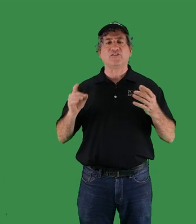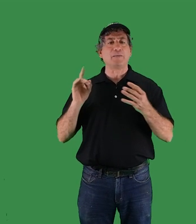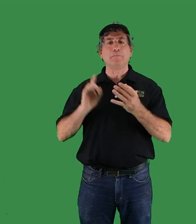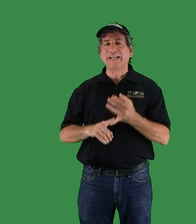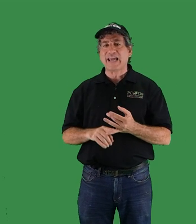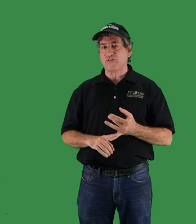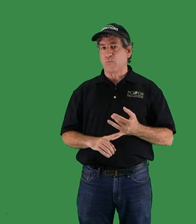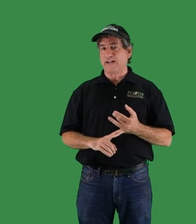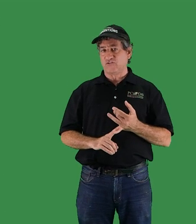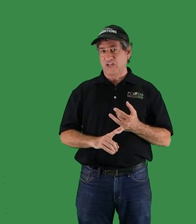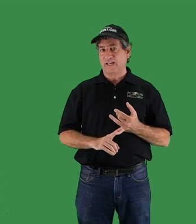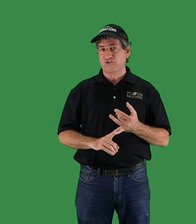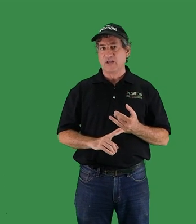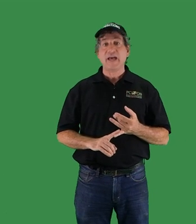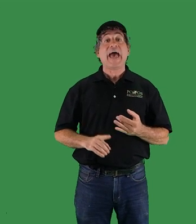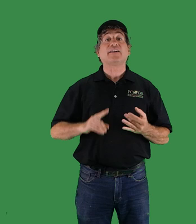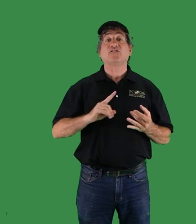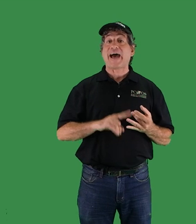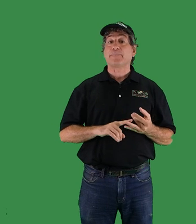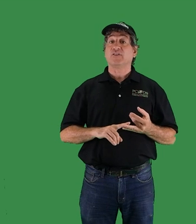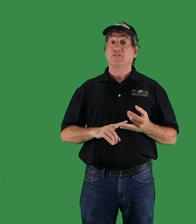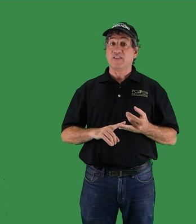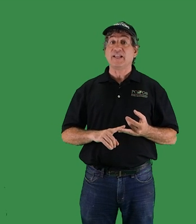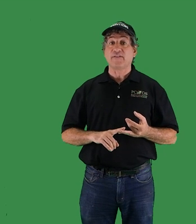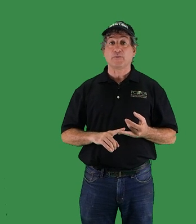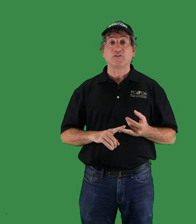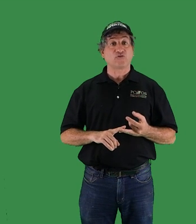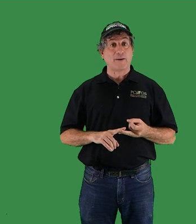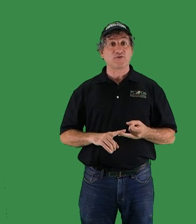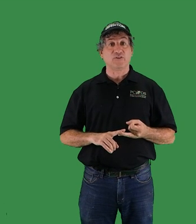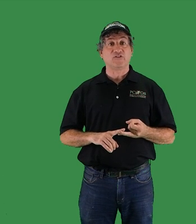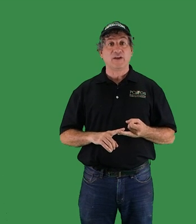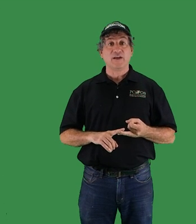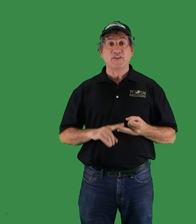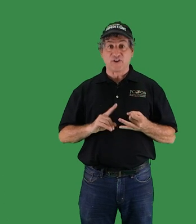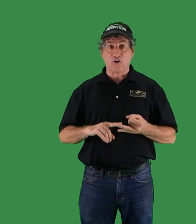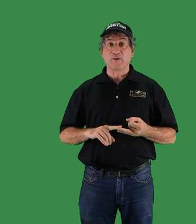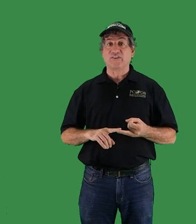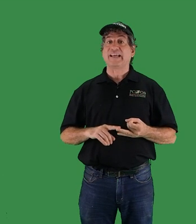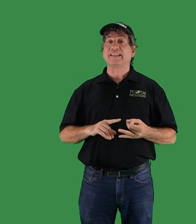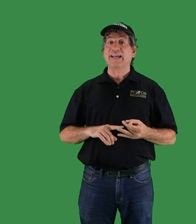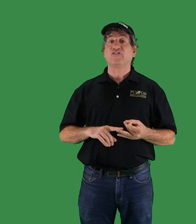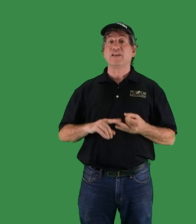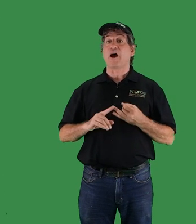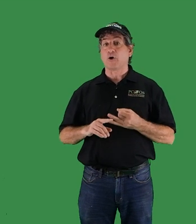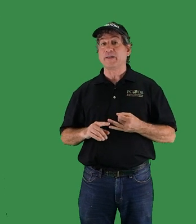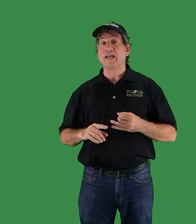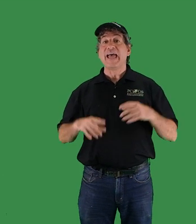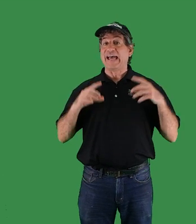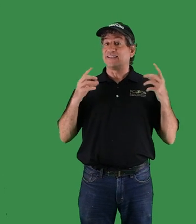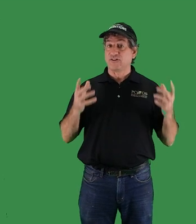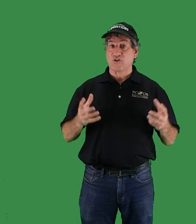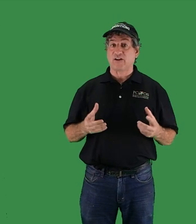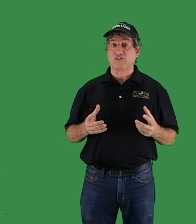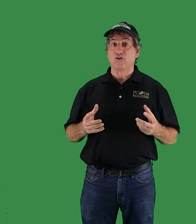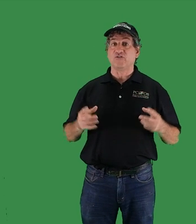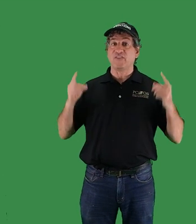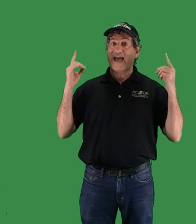mitigate the rate of change and adapt to the inevitable disruptions that the current and legacy carbon and nitrox loads in the